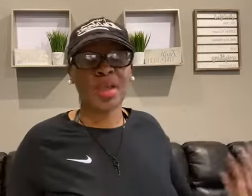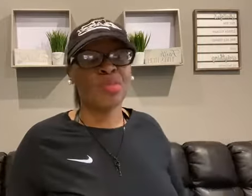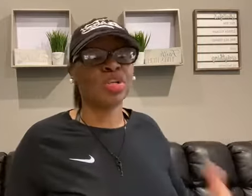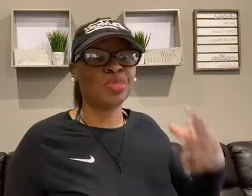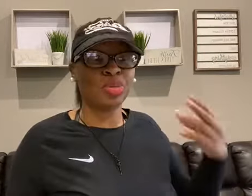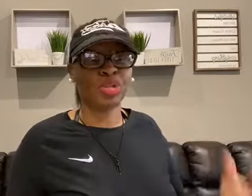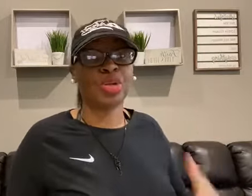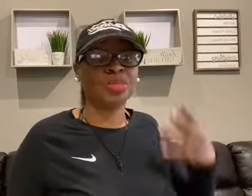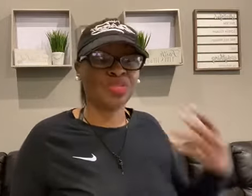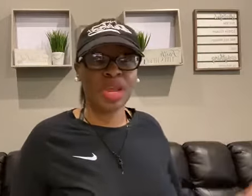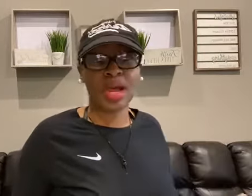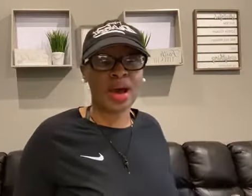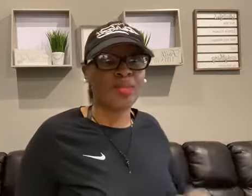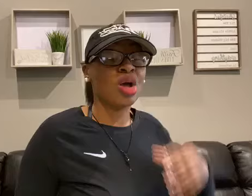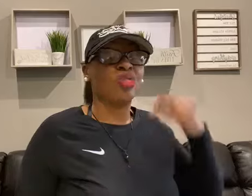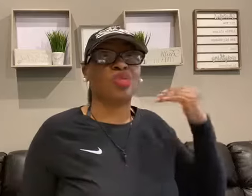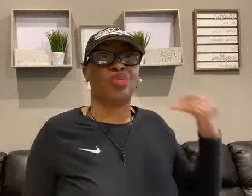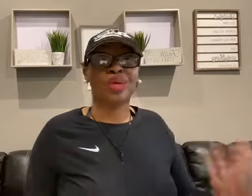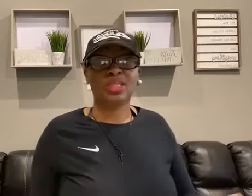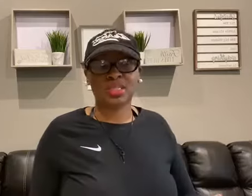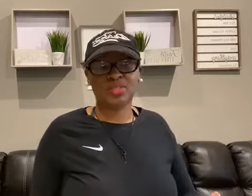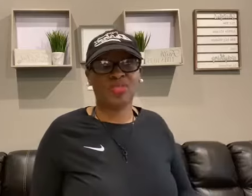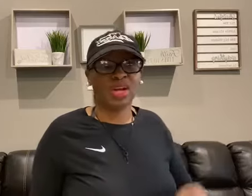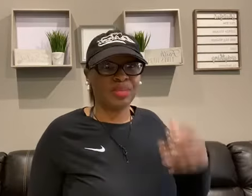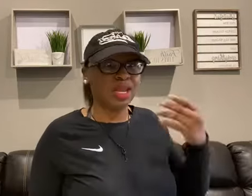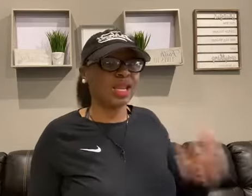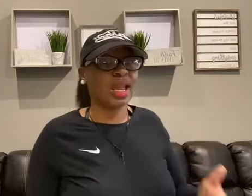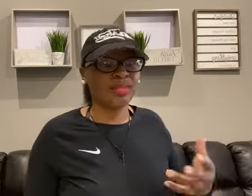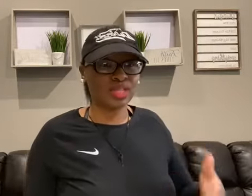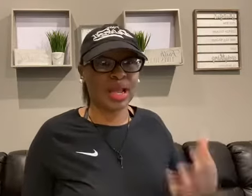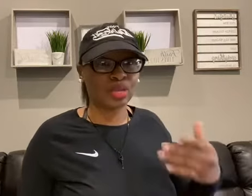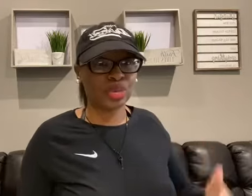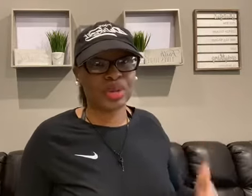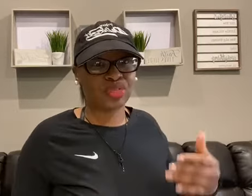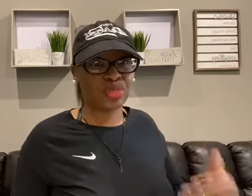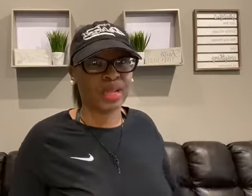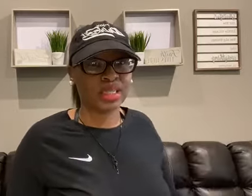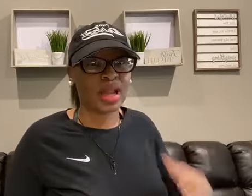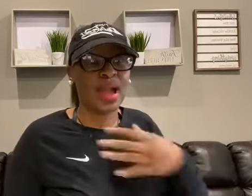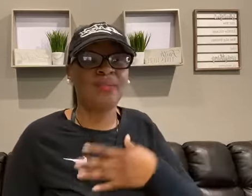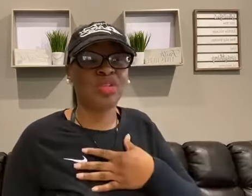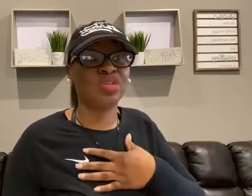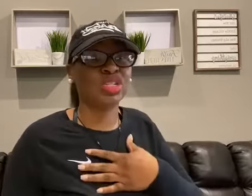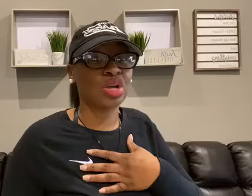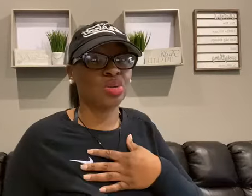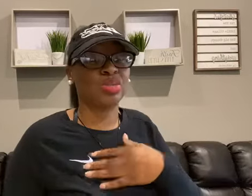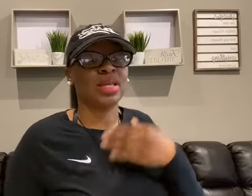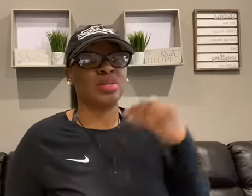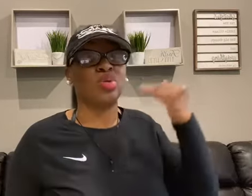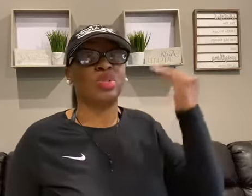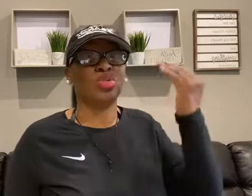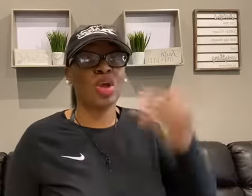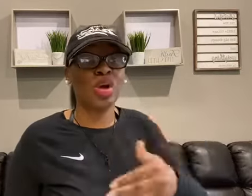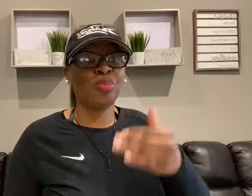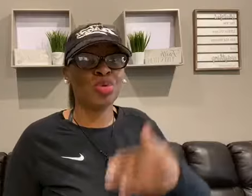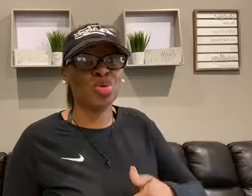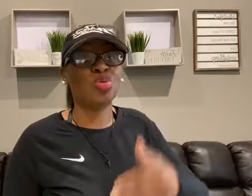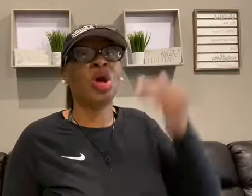create multiple streams of income through business development and lifestyle transformation. I am the vision coach that is going to help you